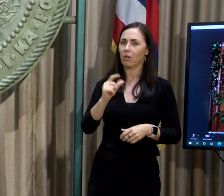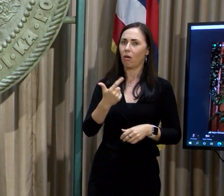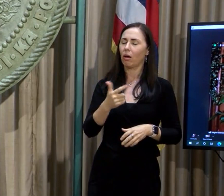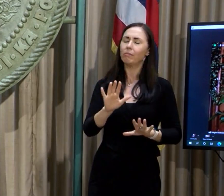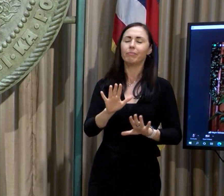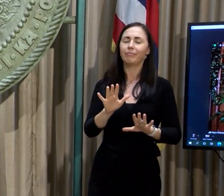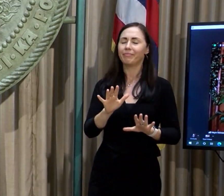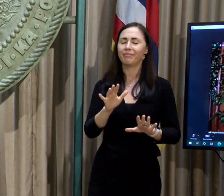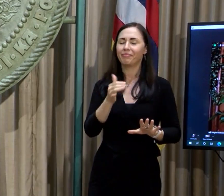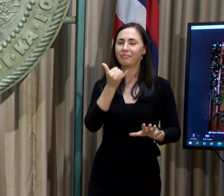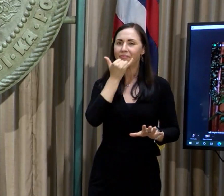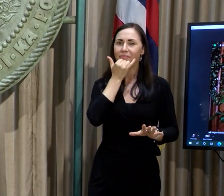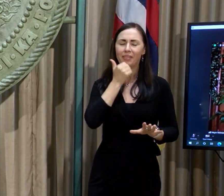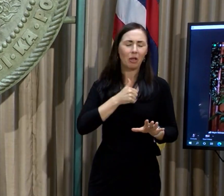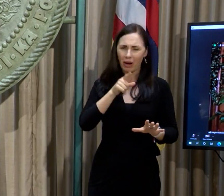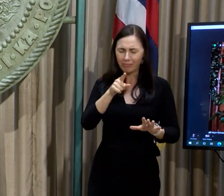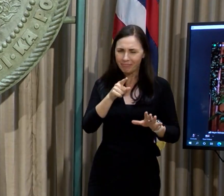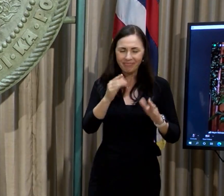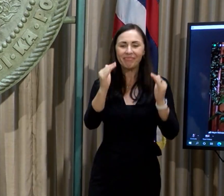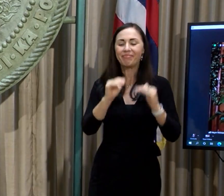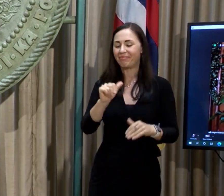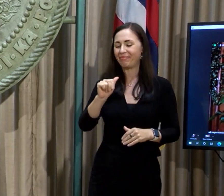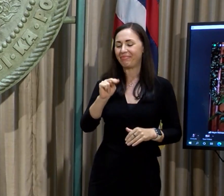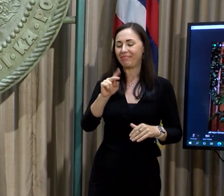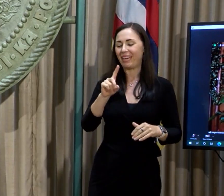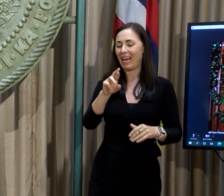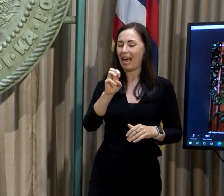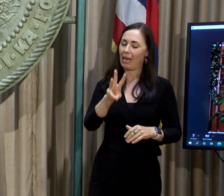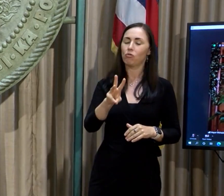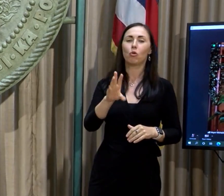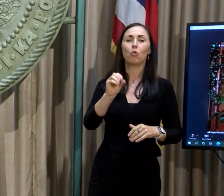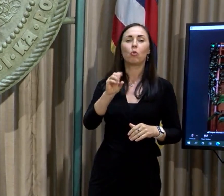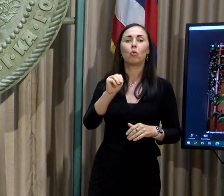evidently a leftover. Andrew Gumbs, please go ahead.